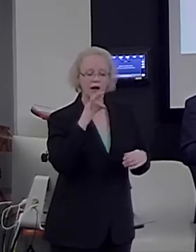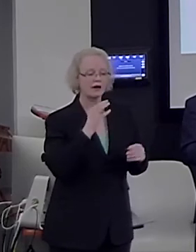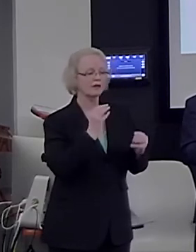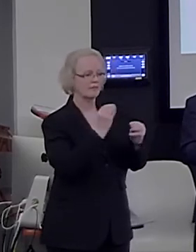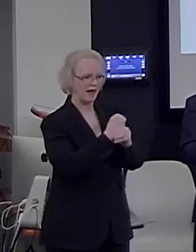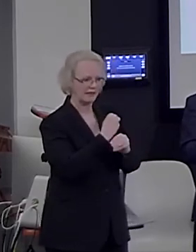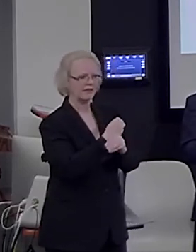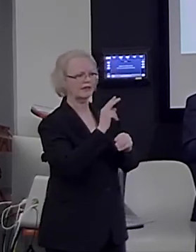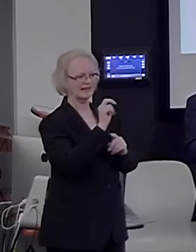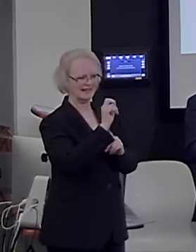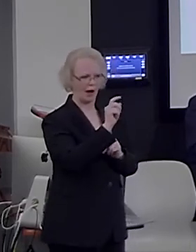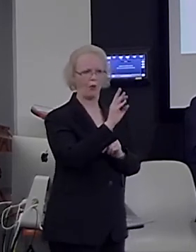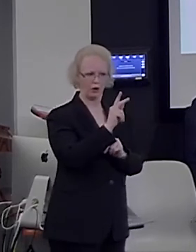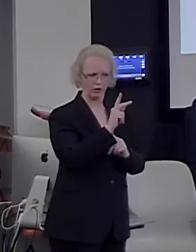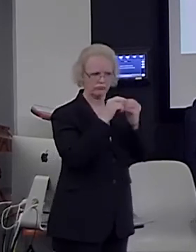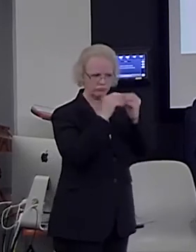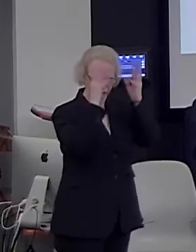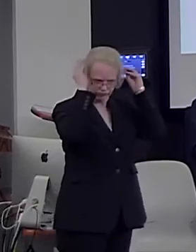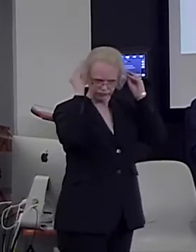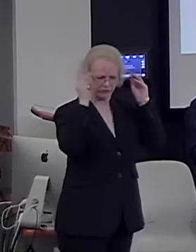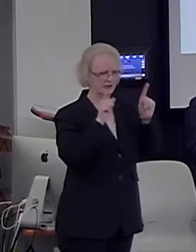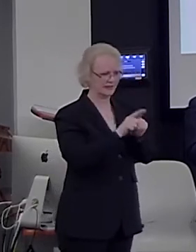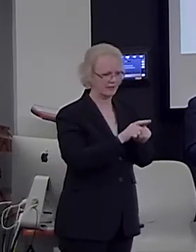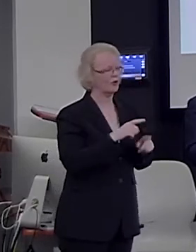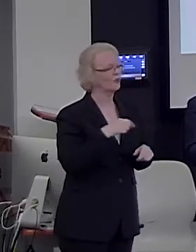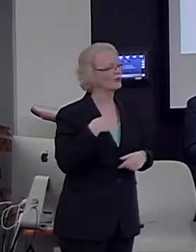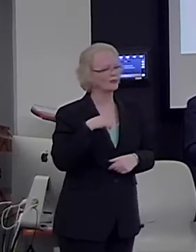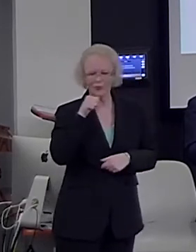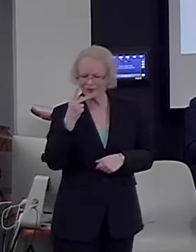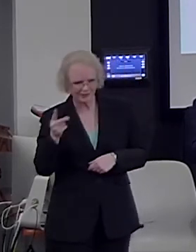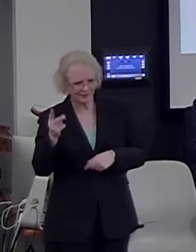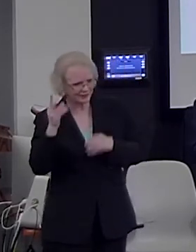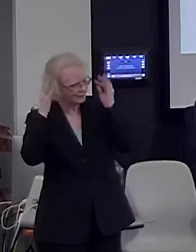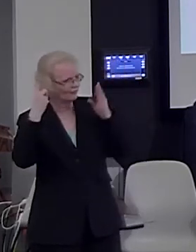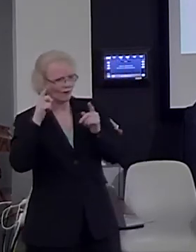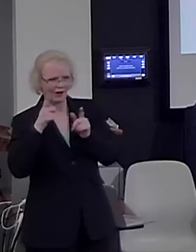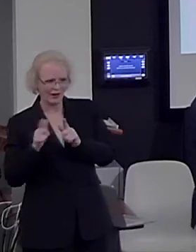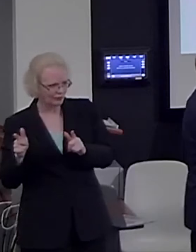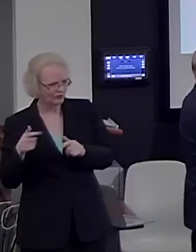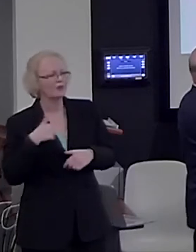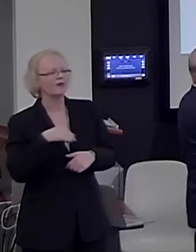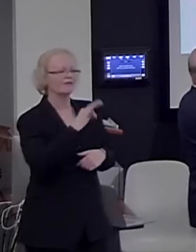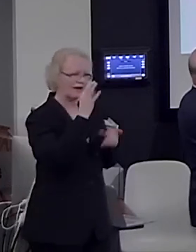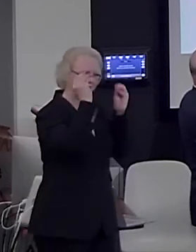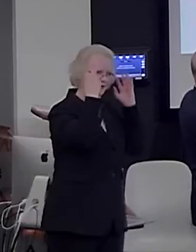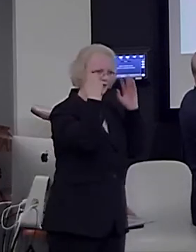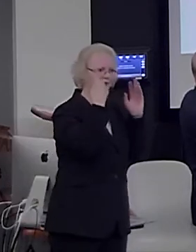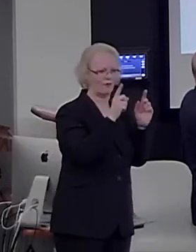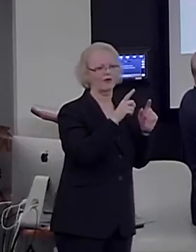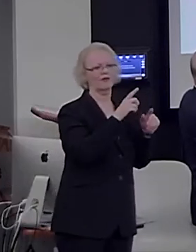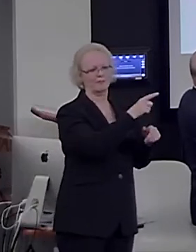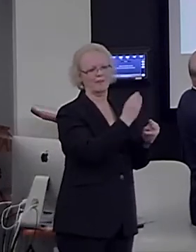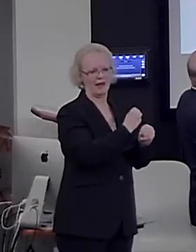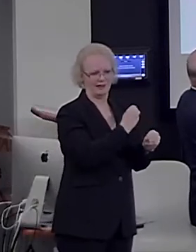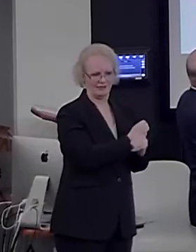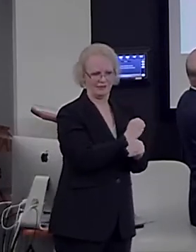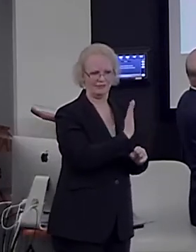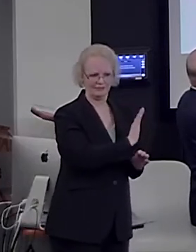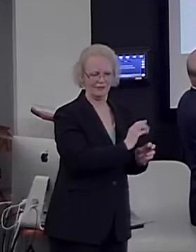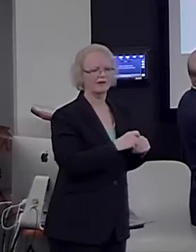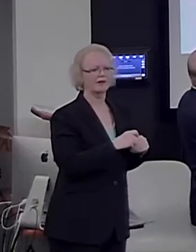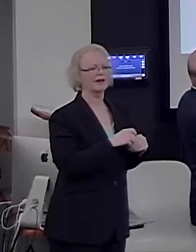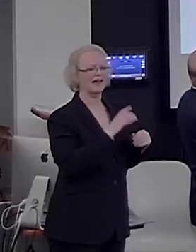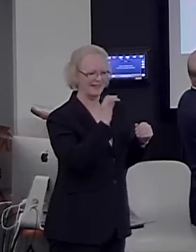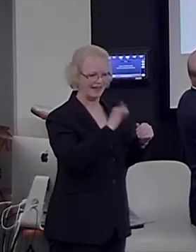network. We do not find our language network. We find this mathematical network whose activation is proportional to